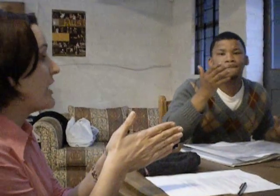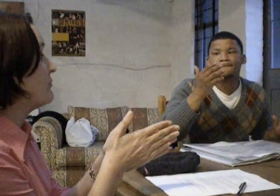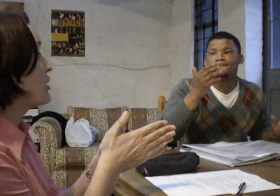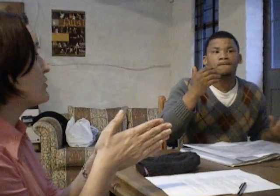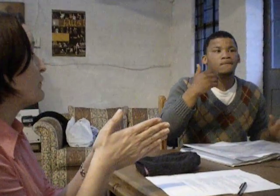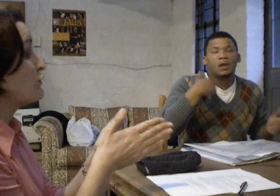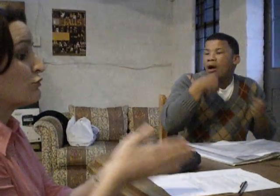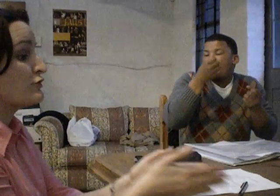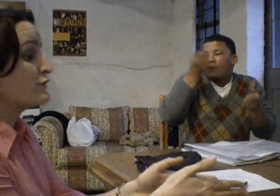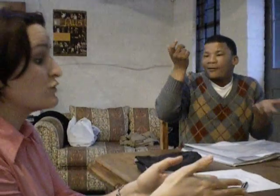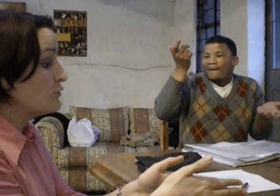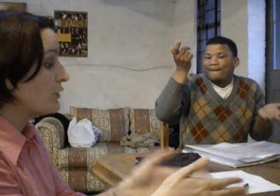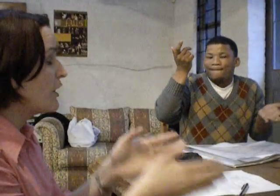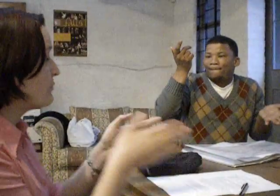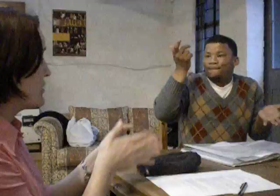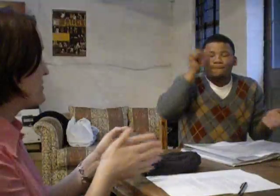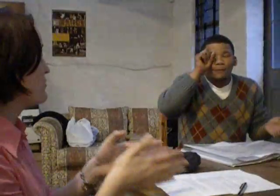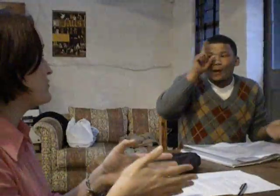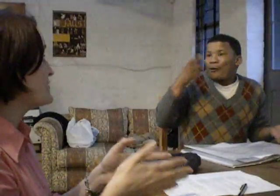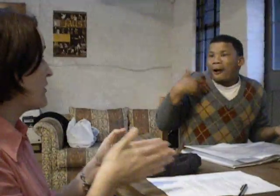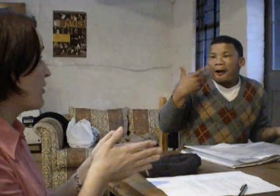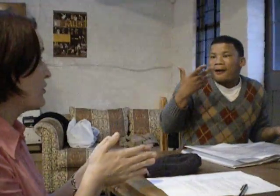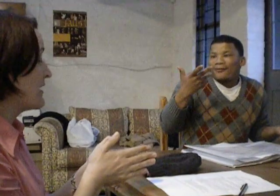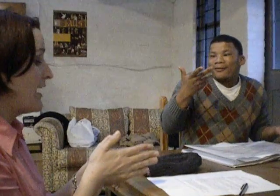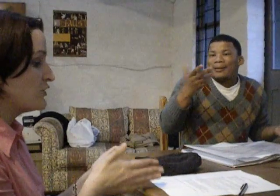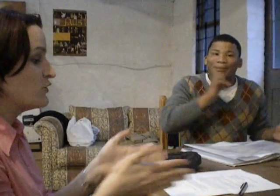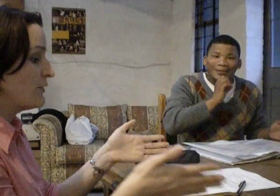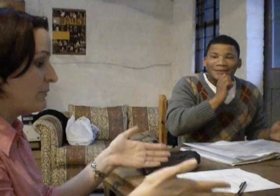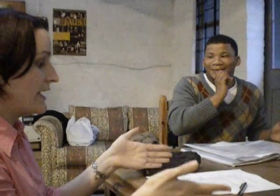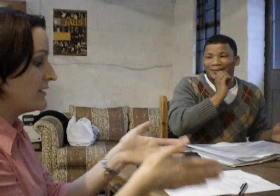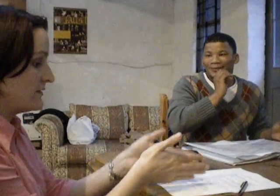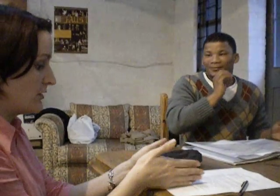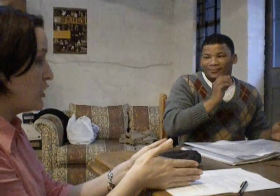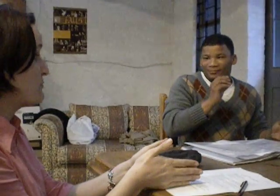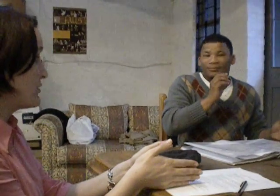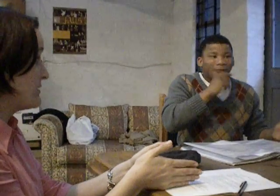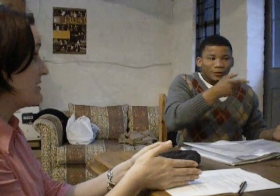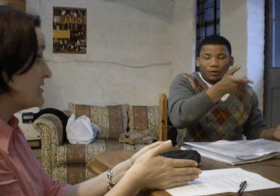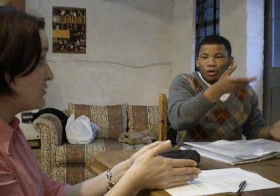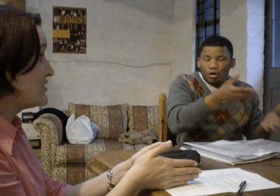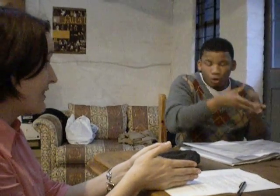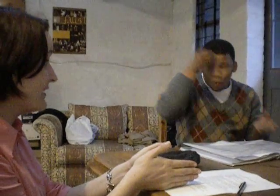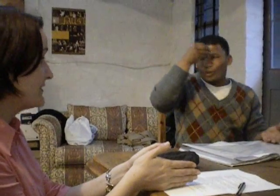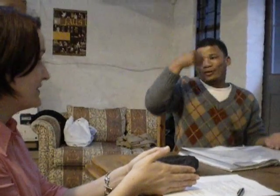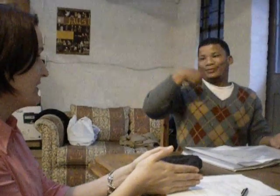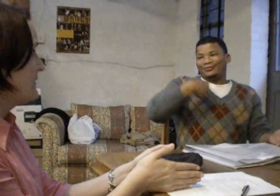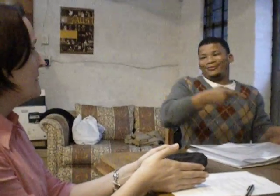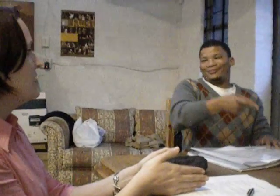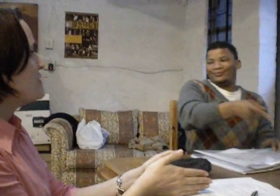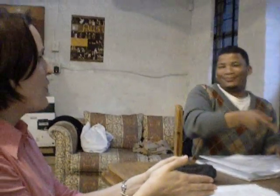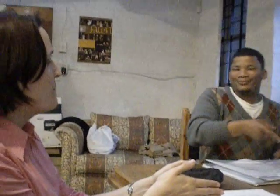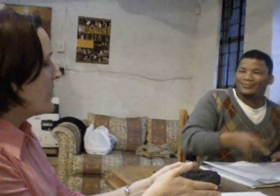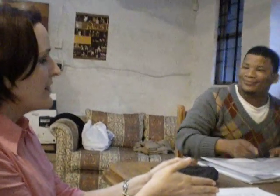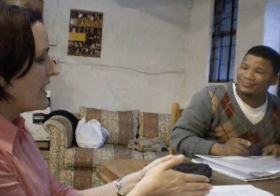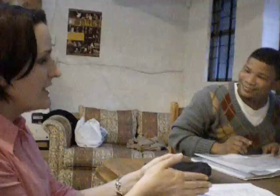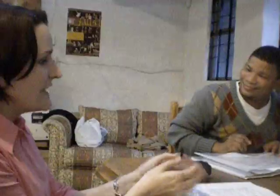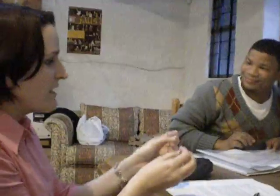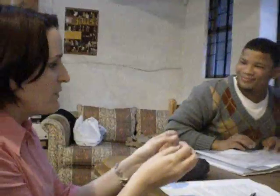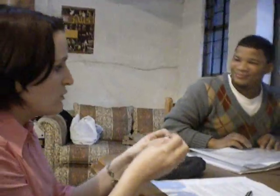together because of the rules of the school. The boys and the girls are not allowed to be in close proximity to each other. So then that's something